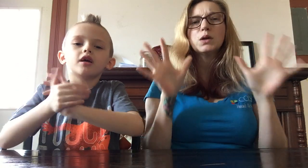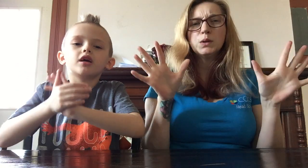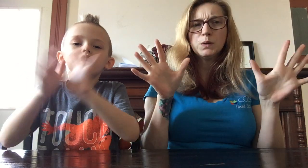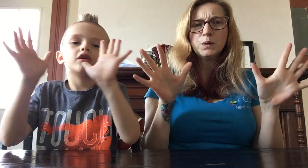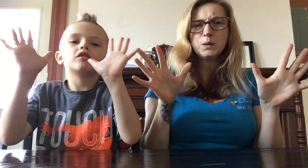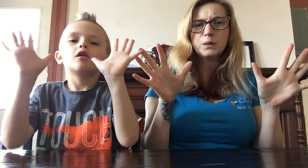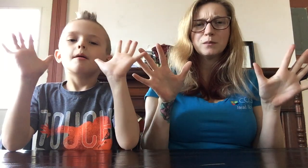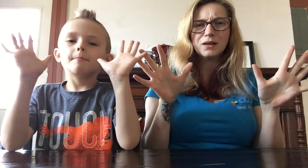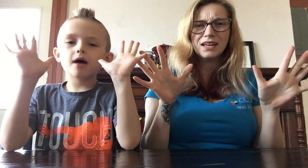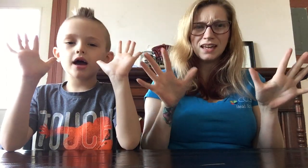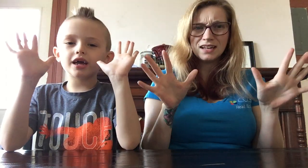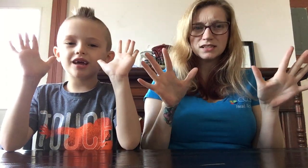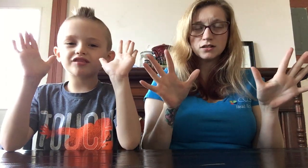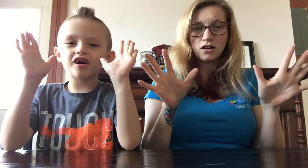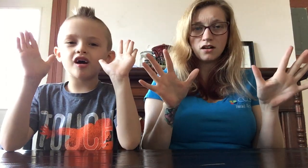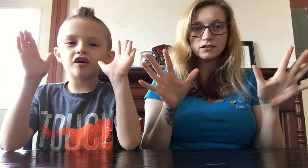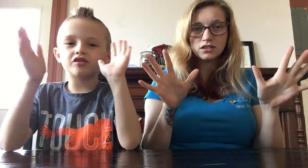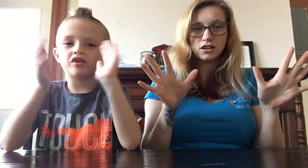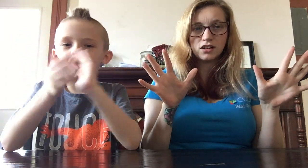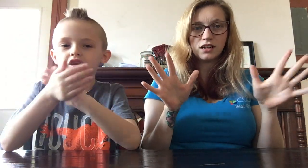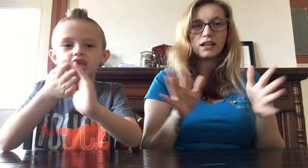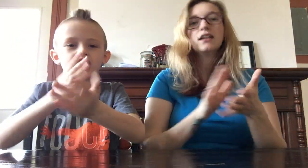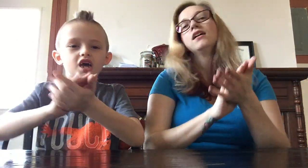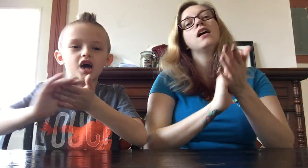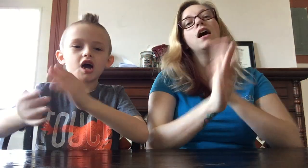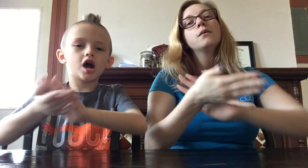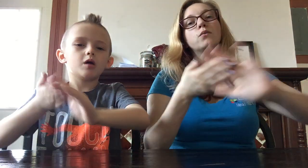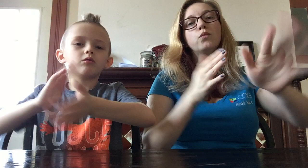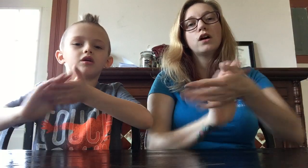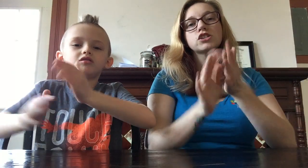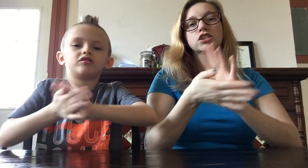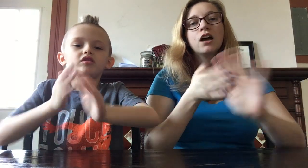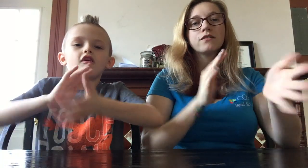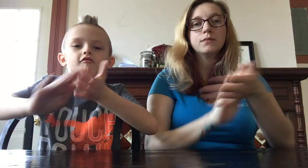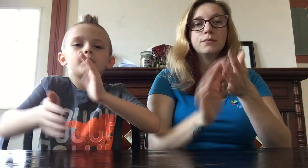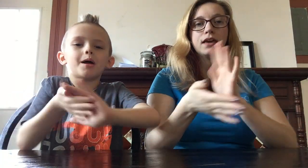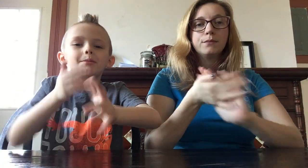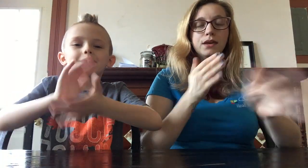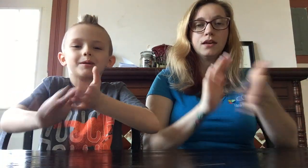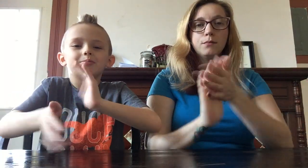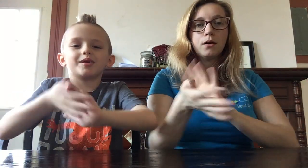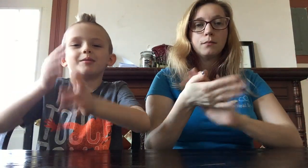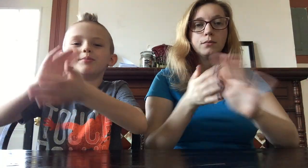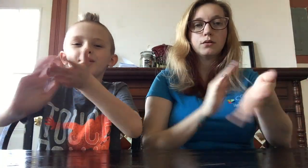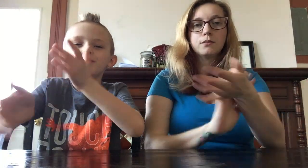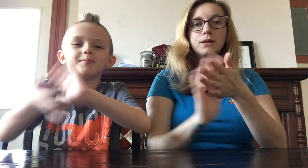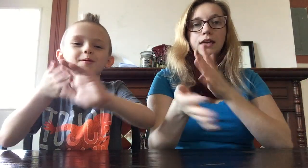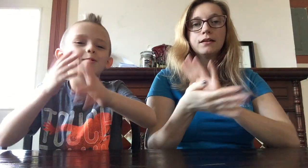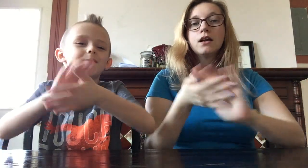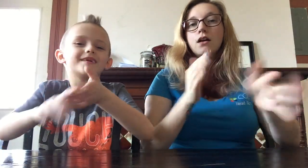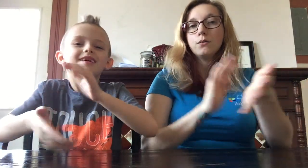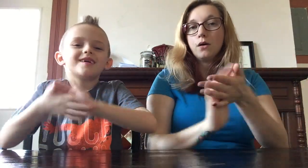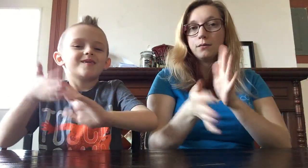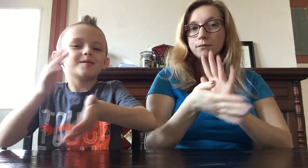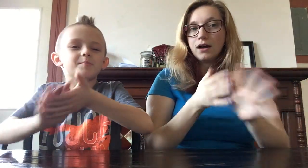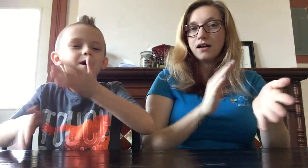Ew, my hands are all dirty. I'm washing off my baby bumblebee. Won't my